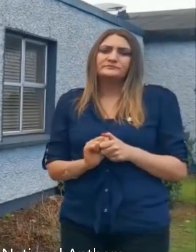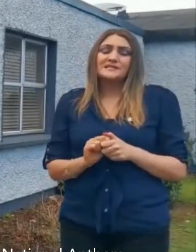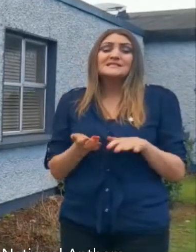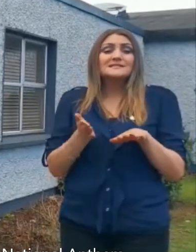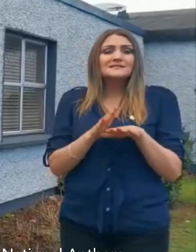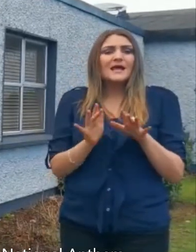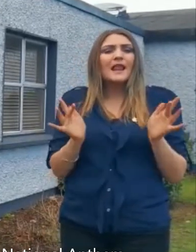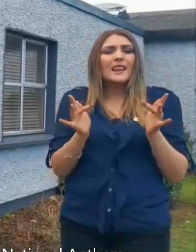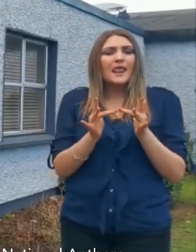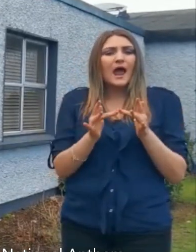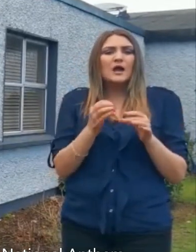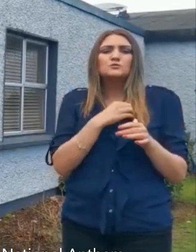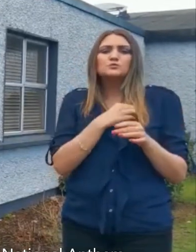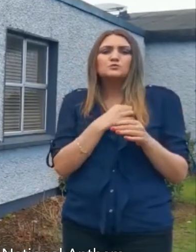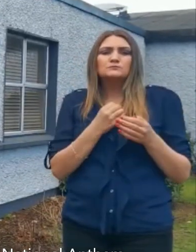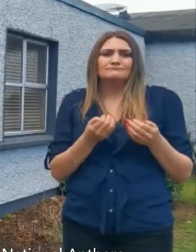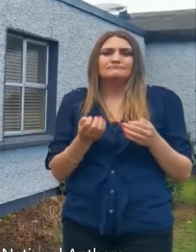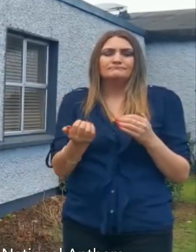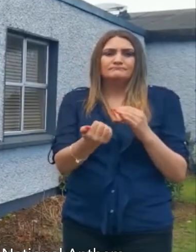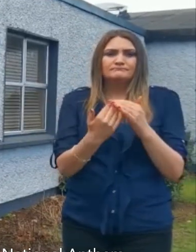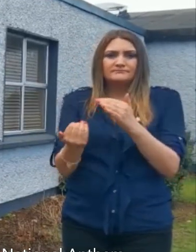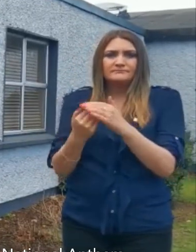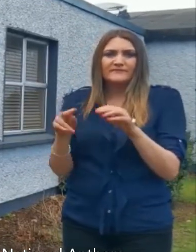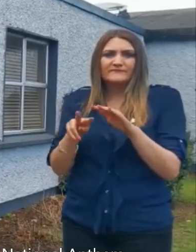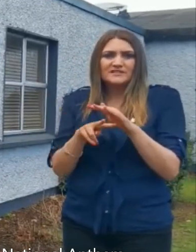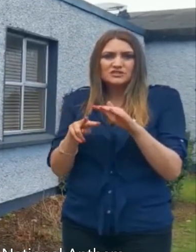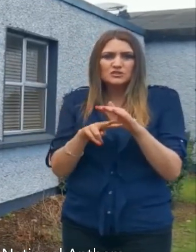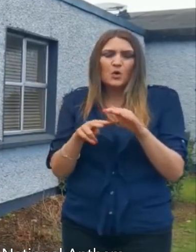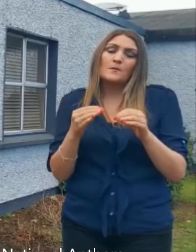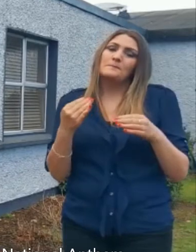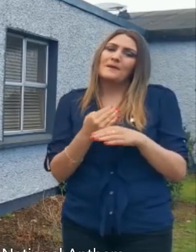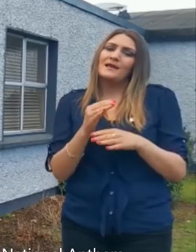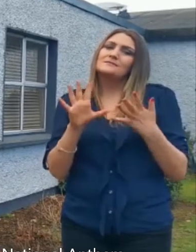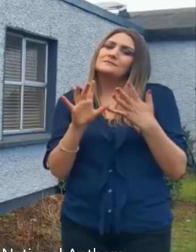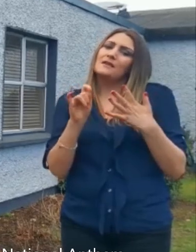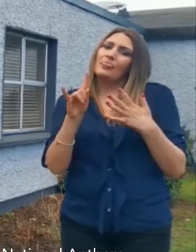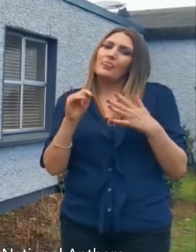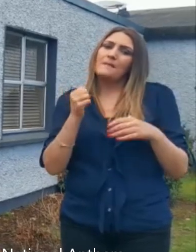The deadline to submit your videos is the 10th of March and this prize is to be won.